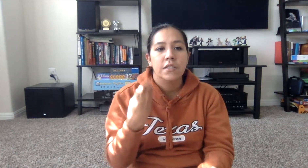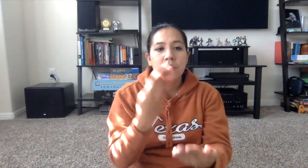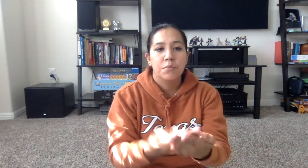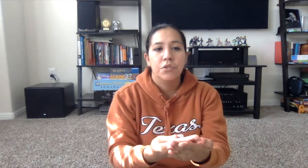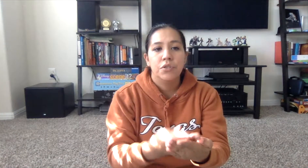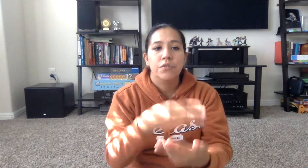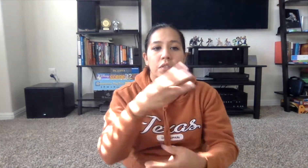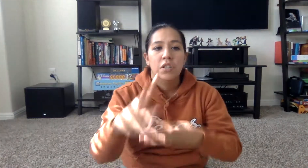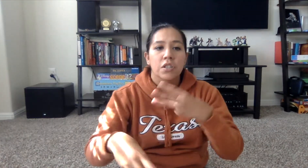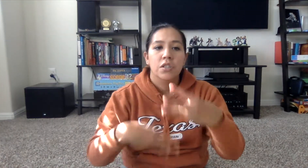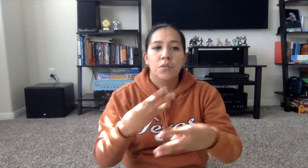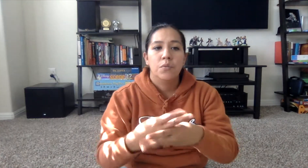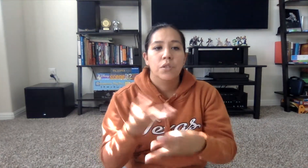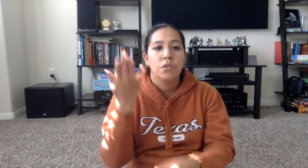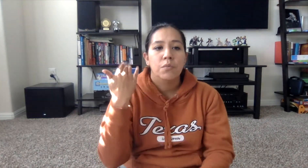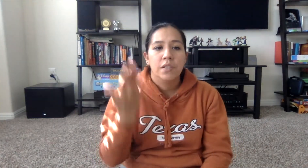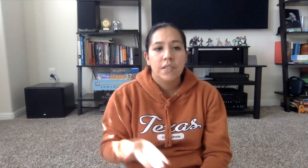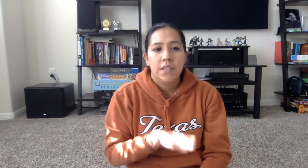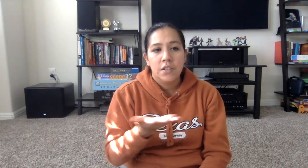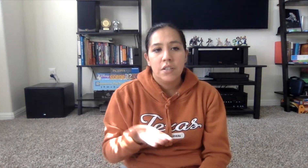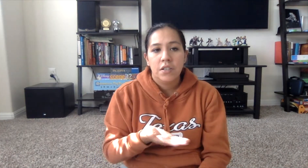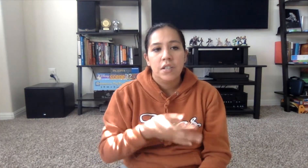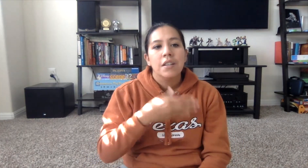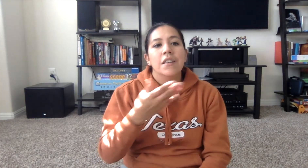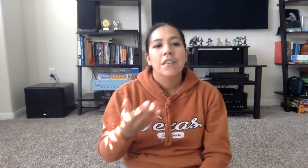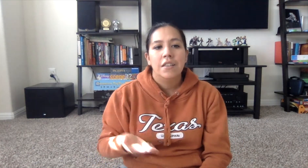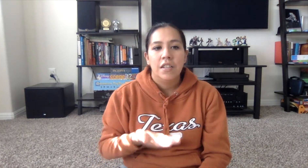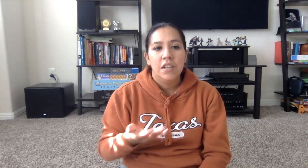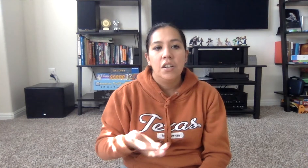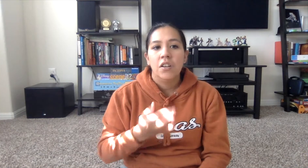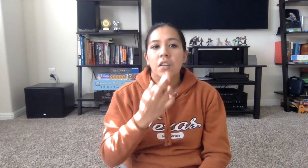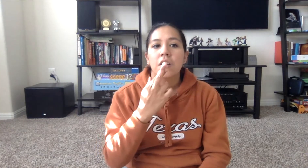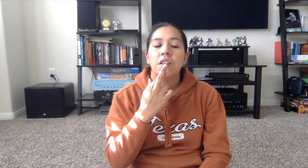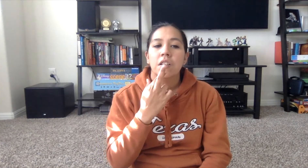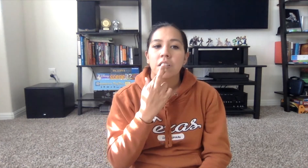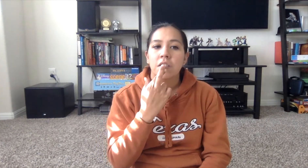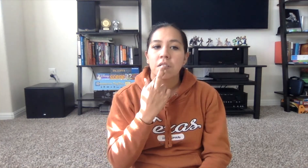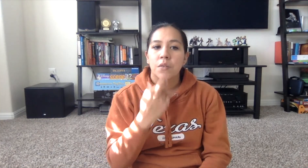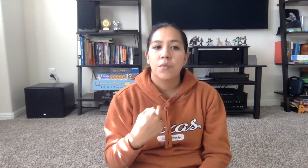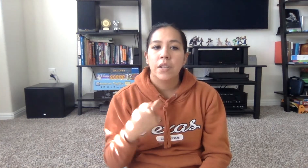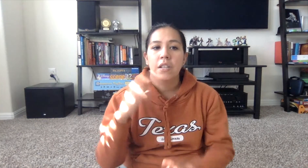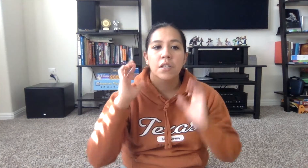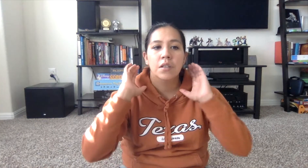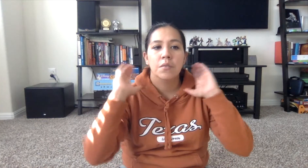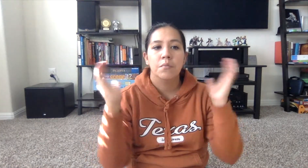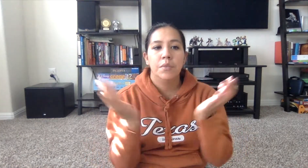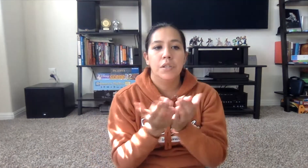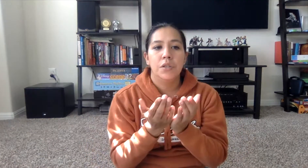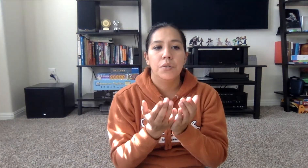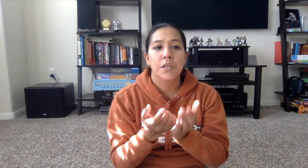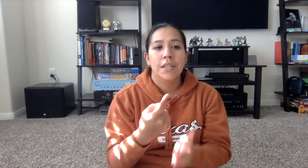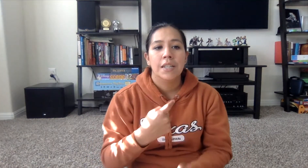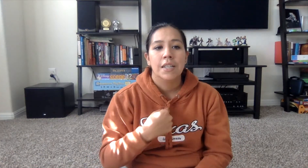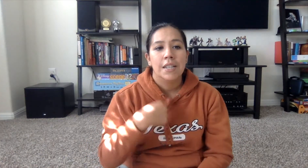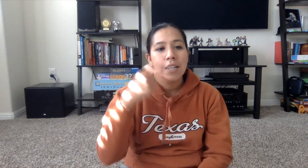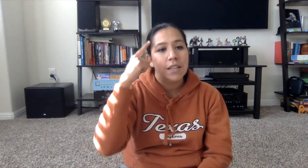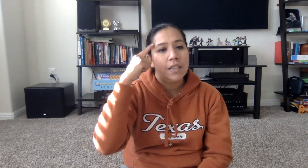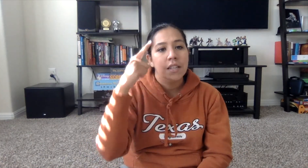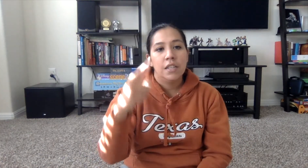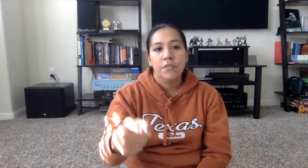to prove the world was here and here is a red balloon I think of